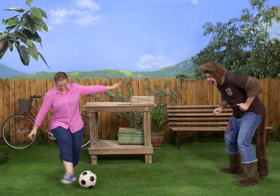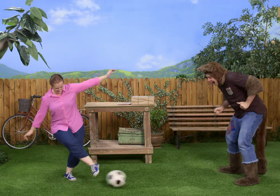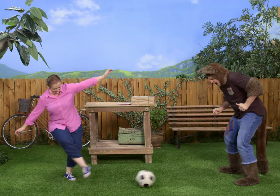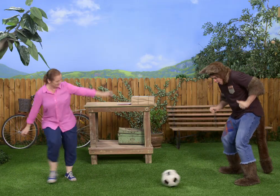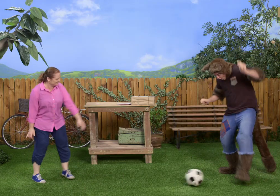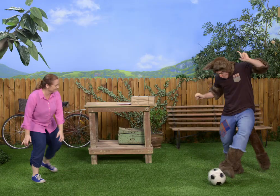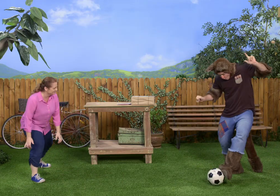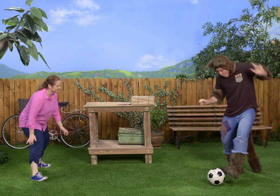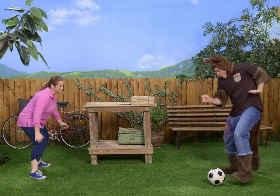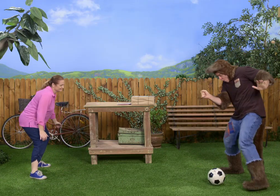Ta-da. Oh,